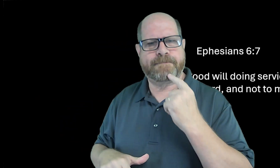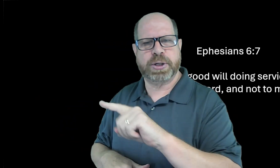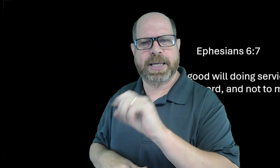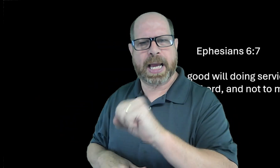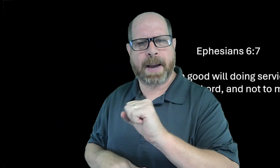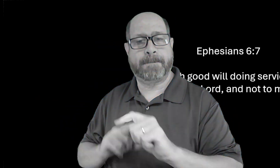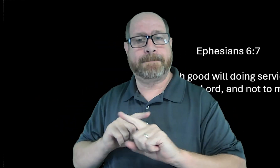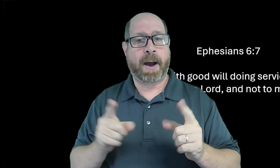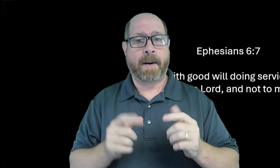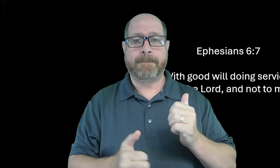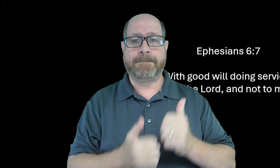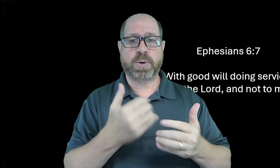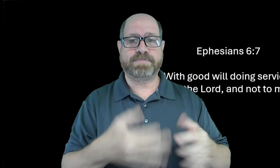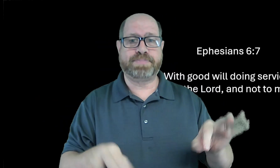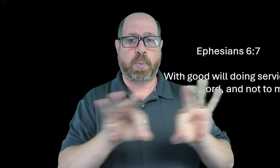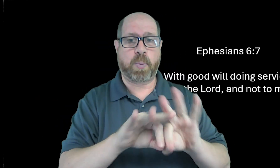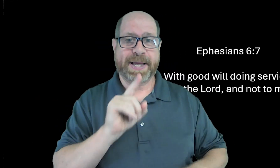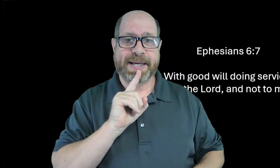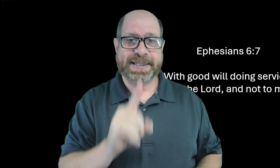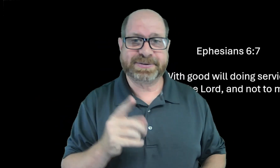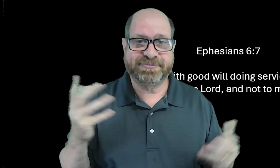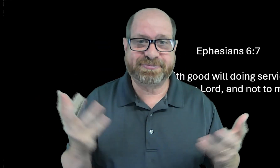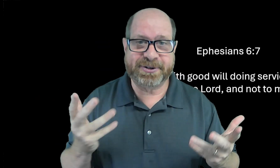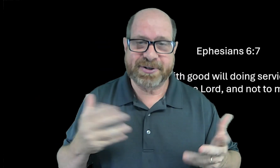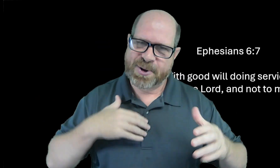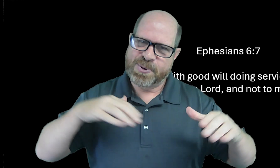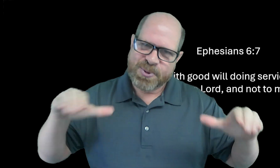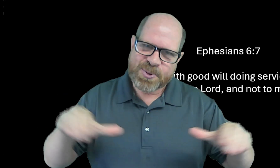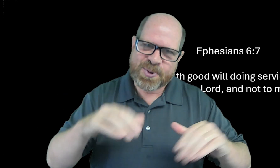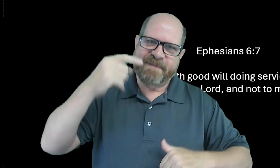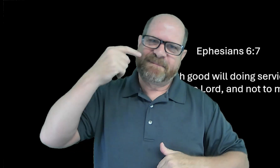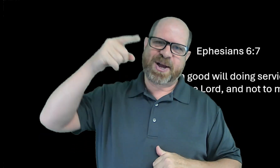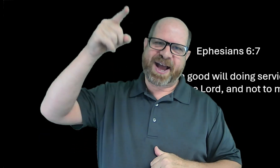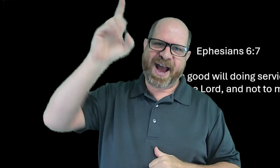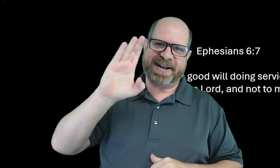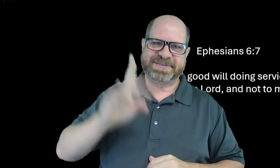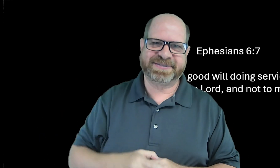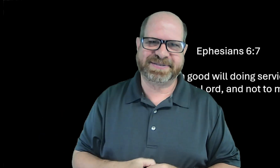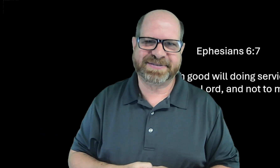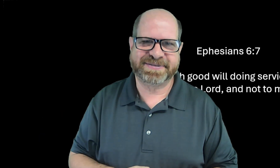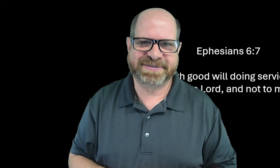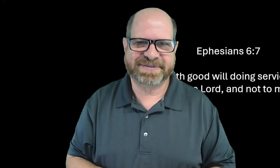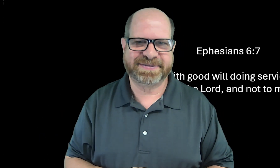i work for them yes but it's important to do my service for god